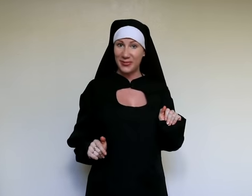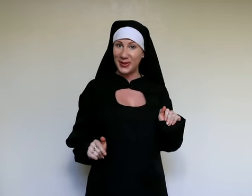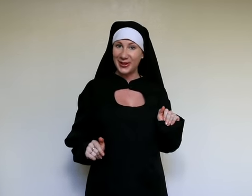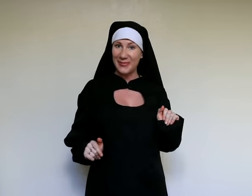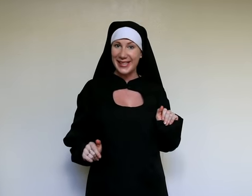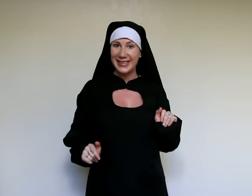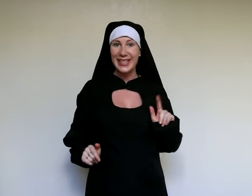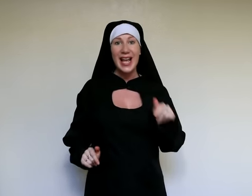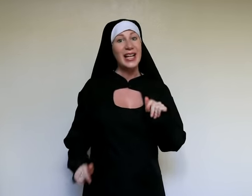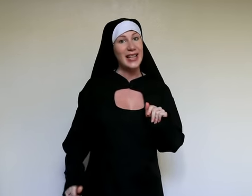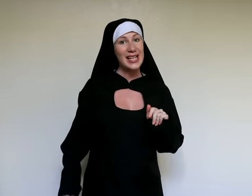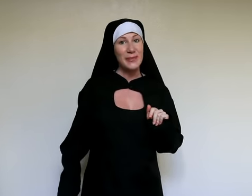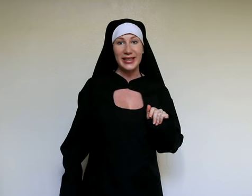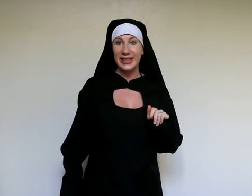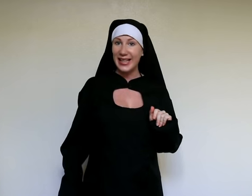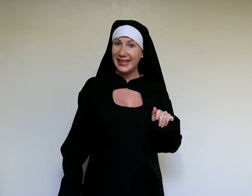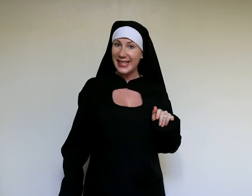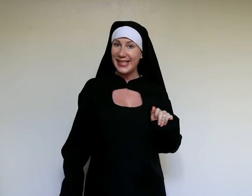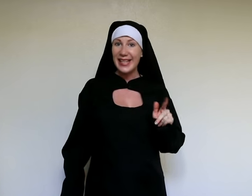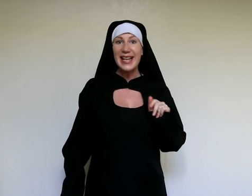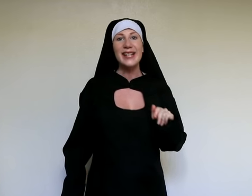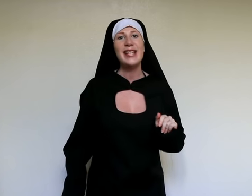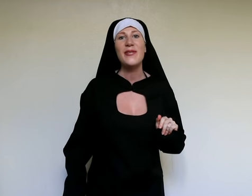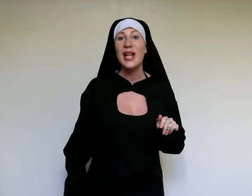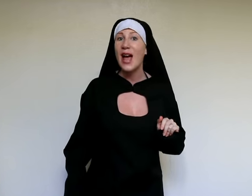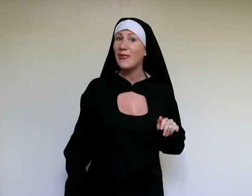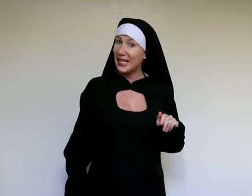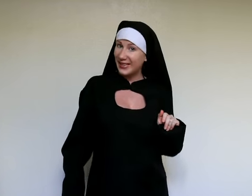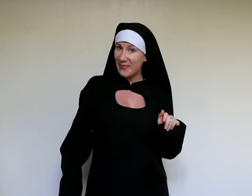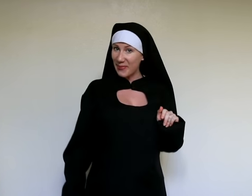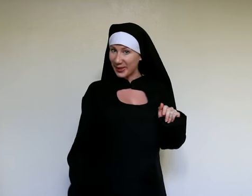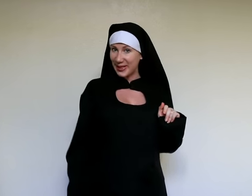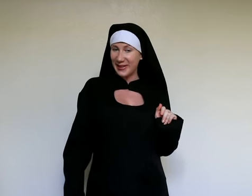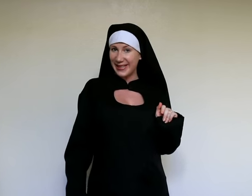programs. Last but not least, they will have income opportunities.